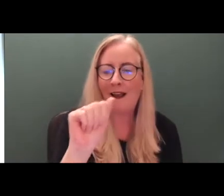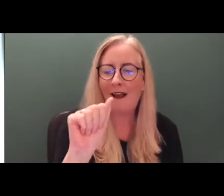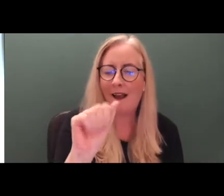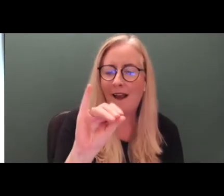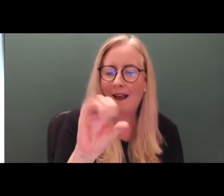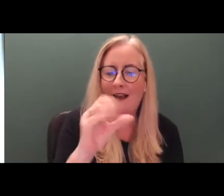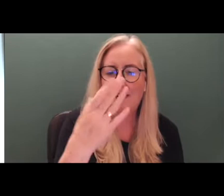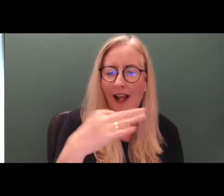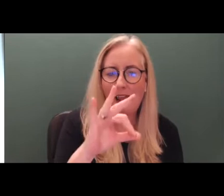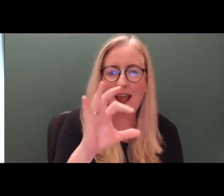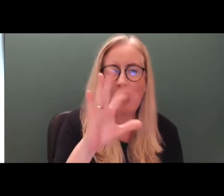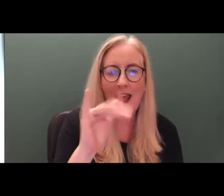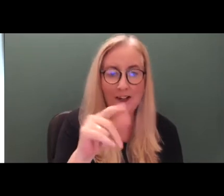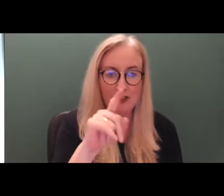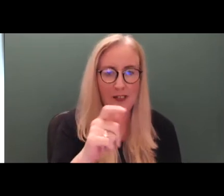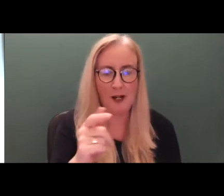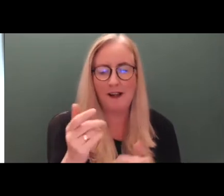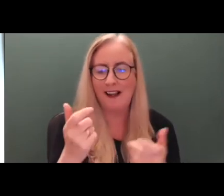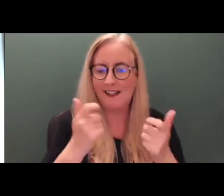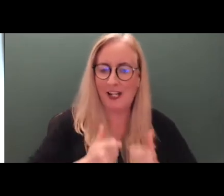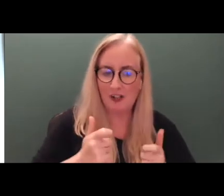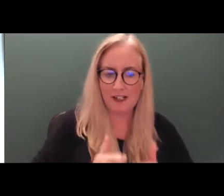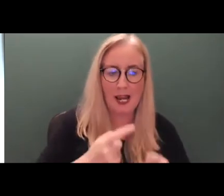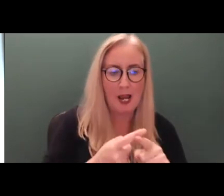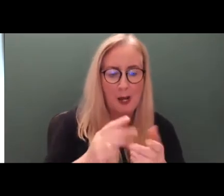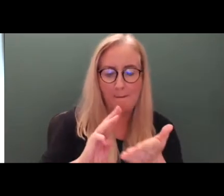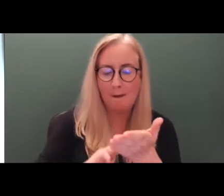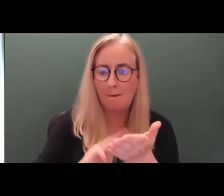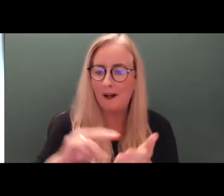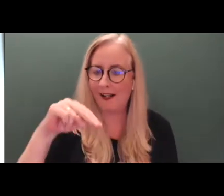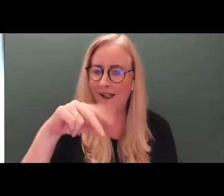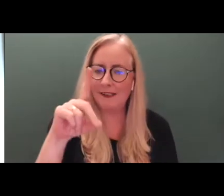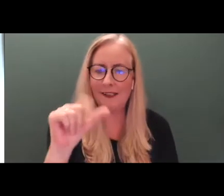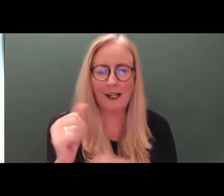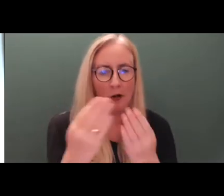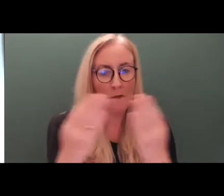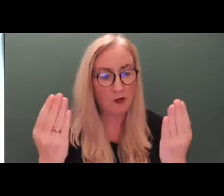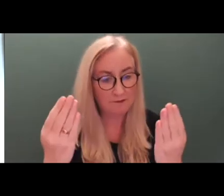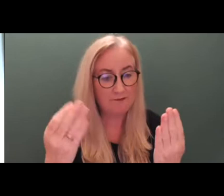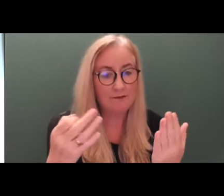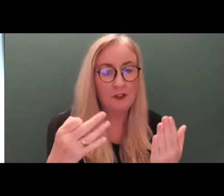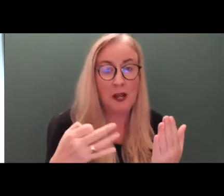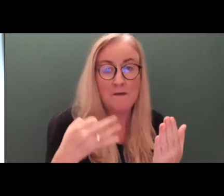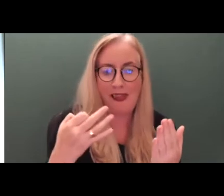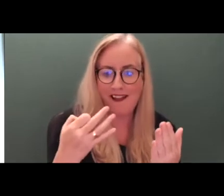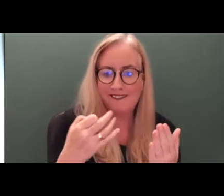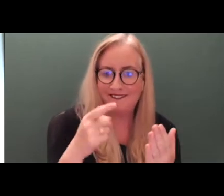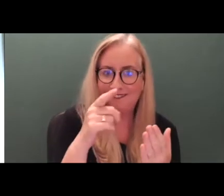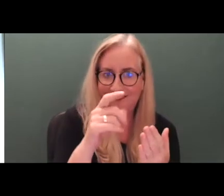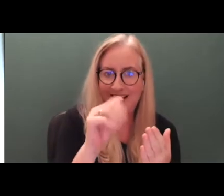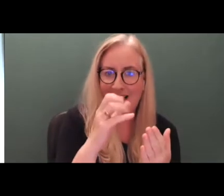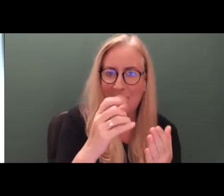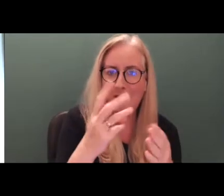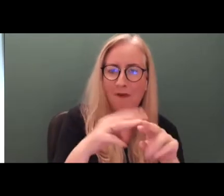practicing solicitor and also a member of the NDA board. And I am delighted with Aisling to welcome Helen,